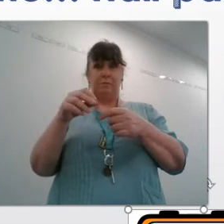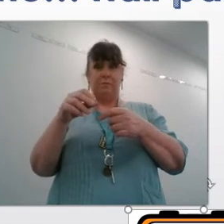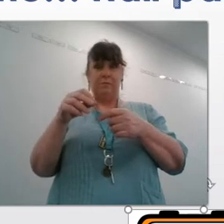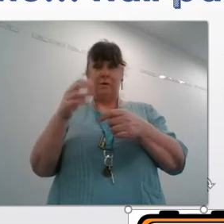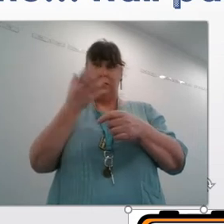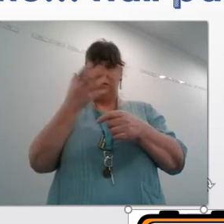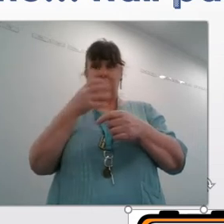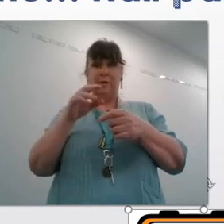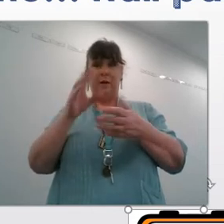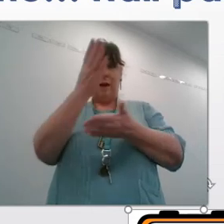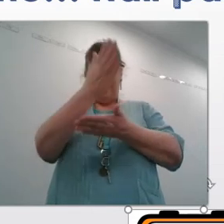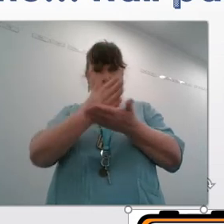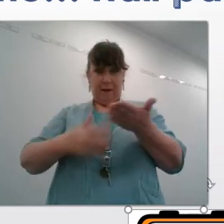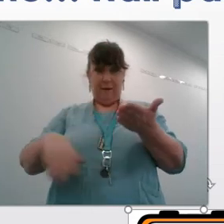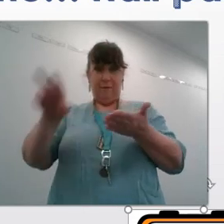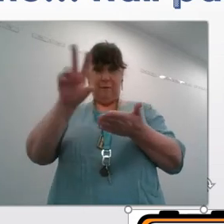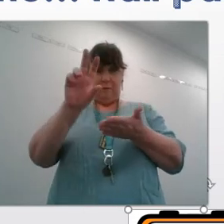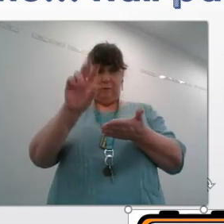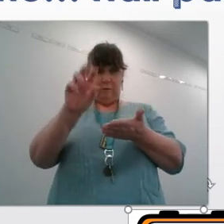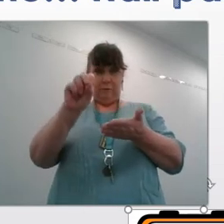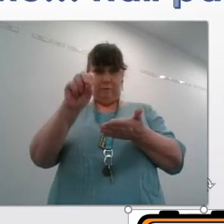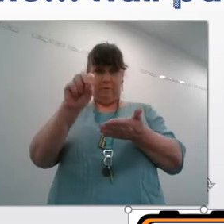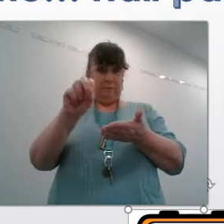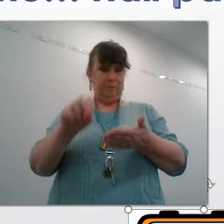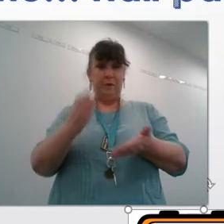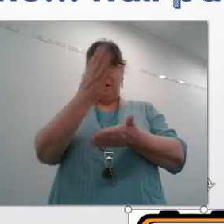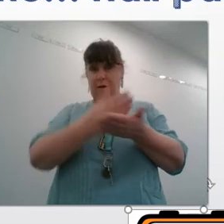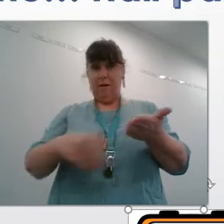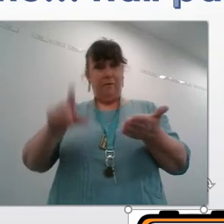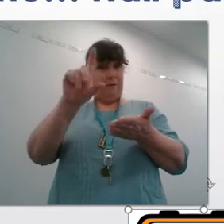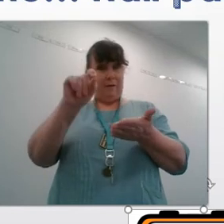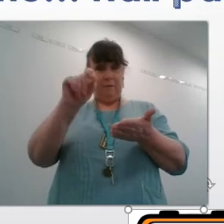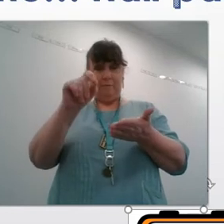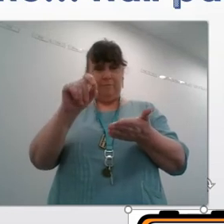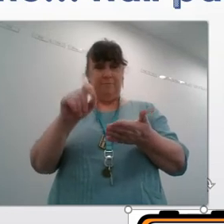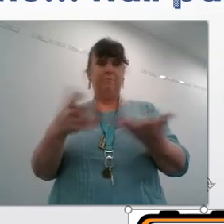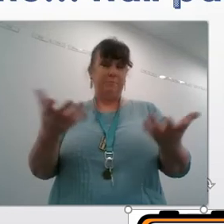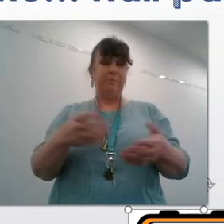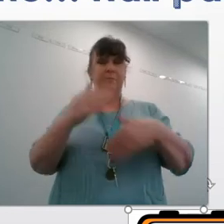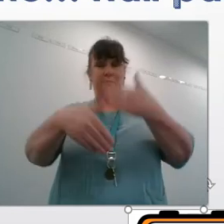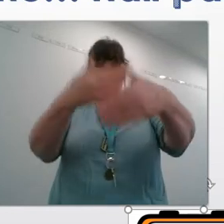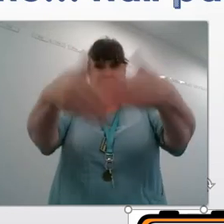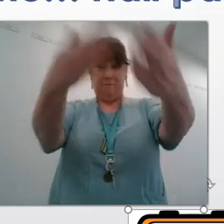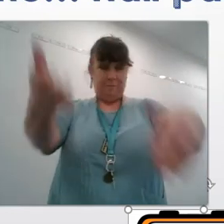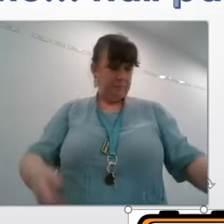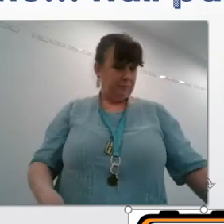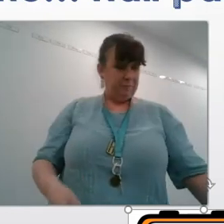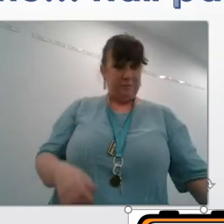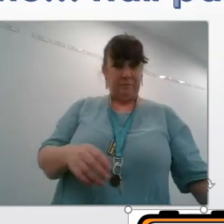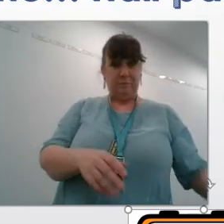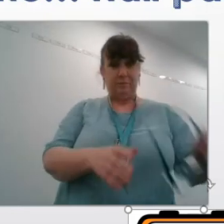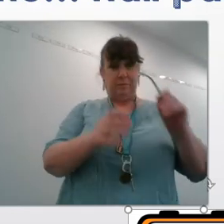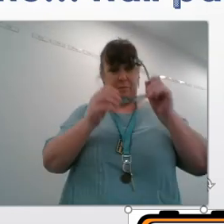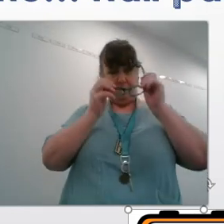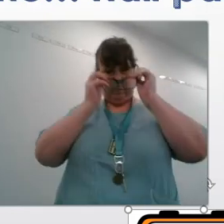sorry that's not right half twelve should sign it like that half eleven and the pattern